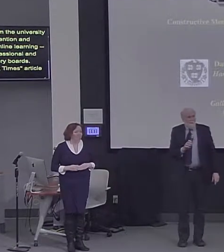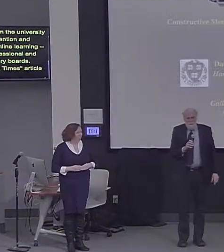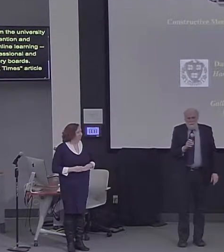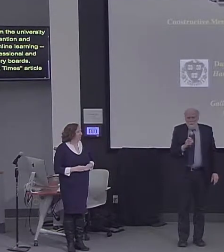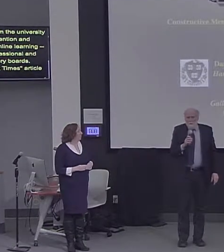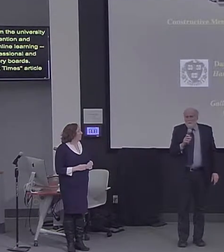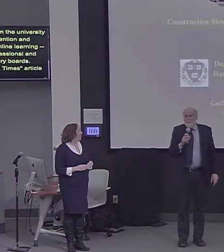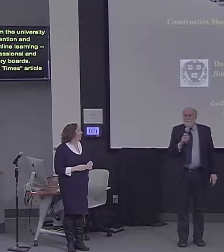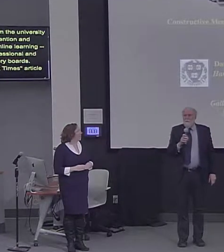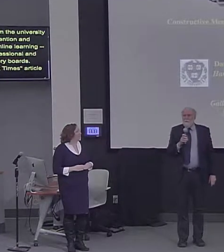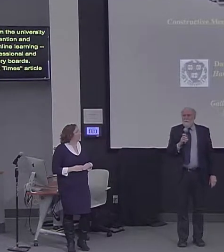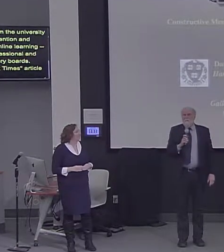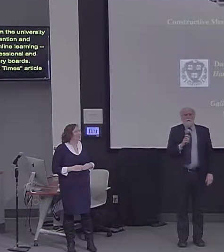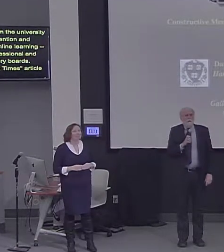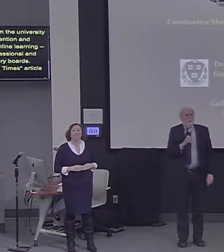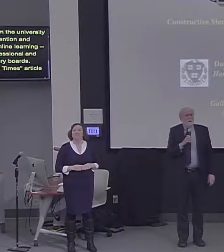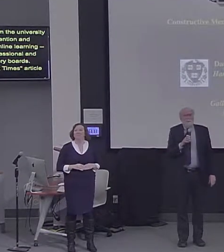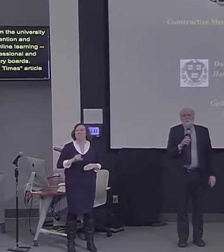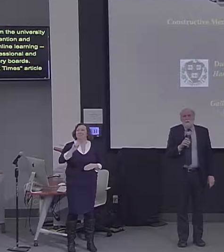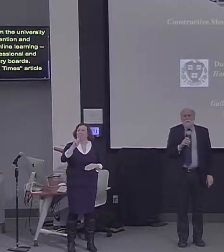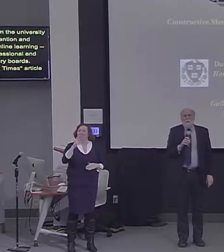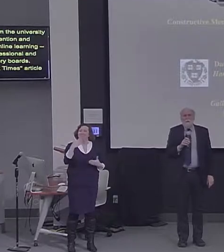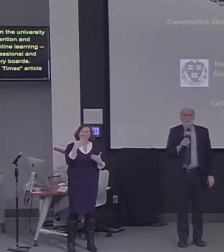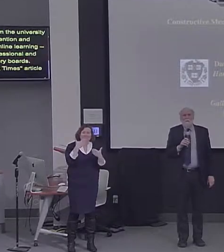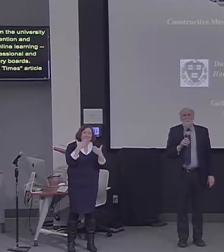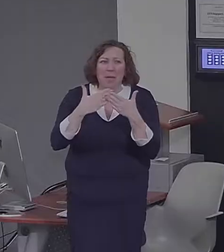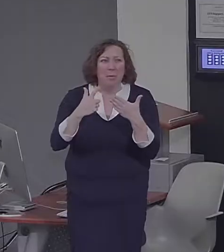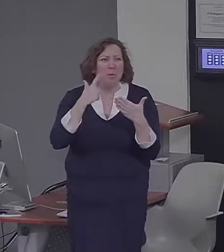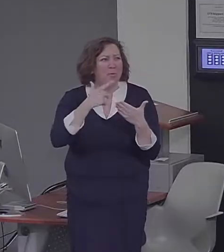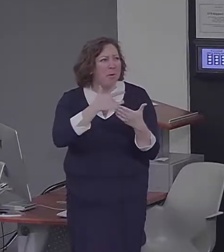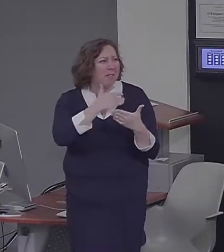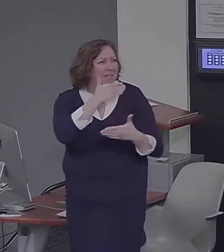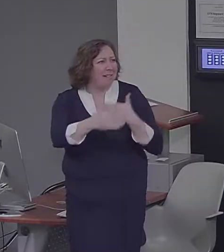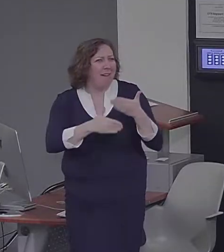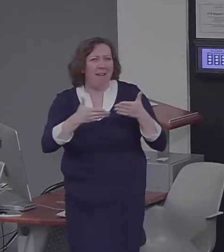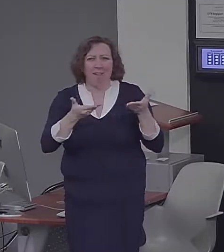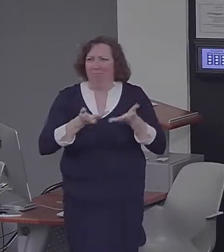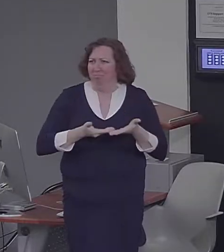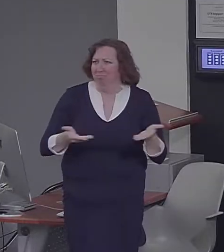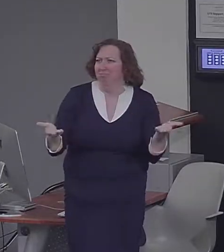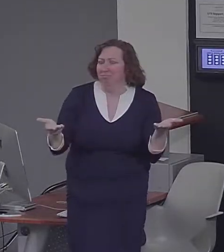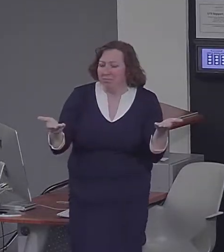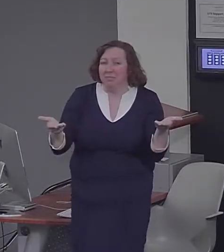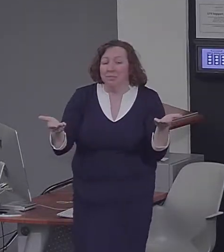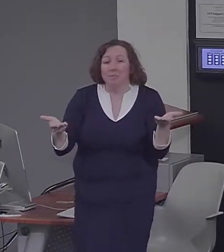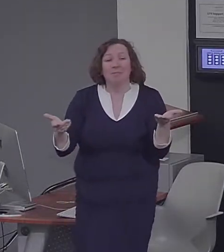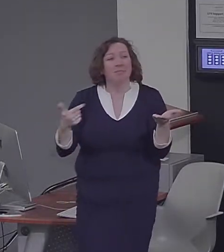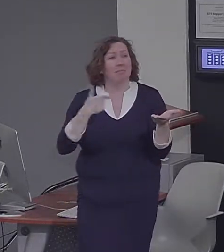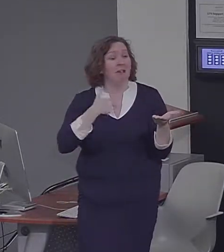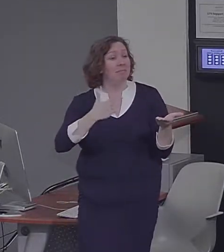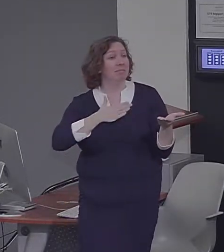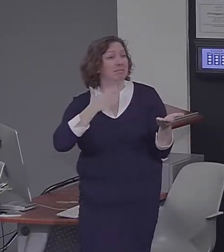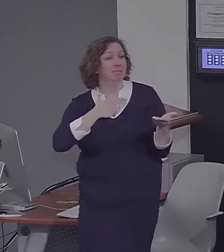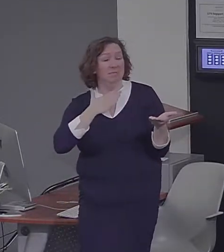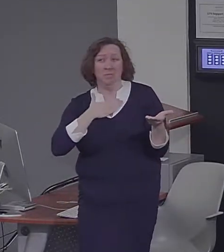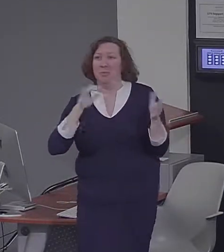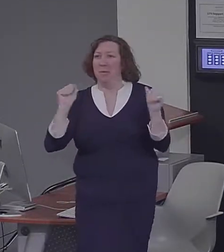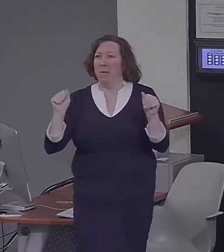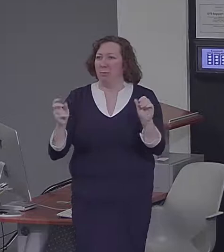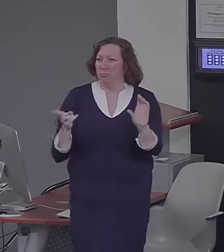Okay, thank you for the kind introduction. I'm pleased to be able to participate in this lecture series, and